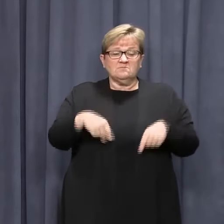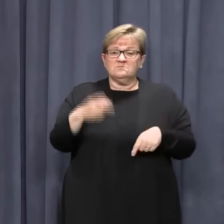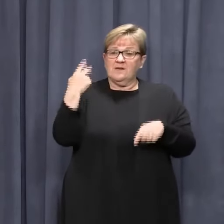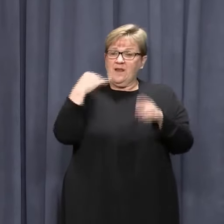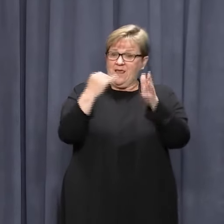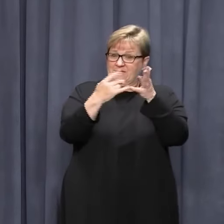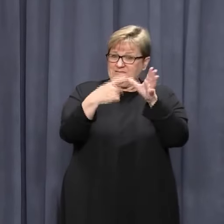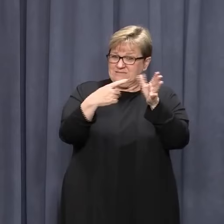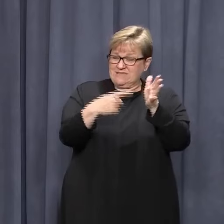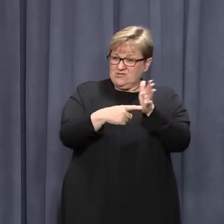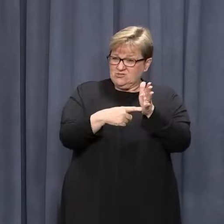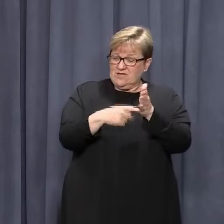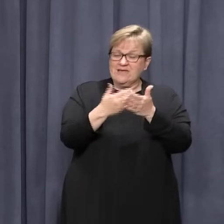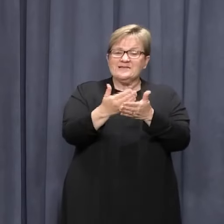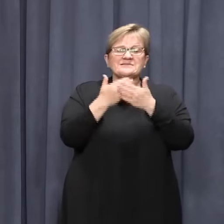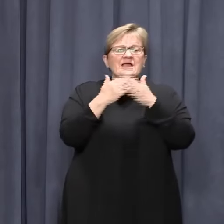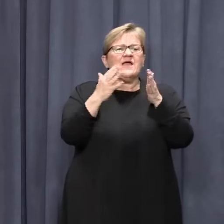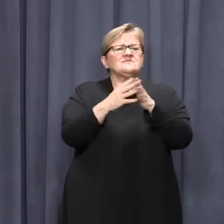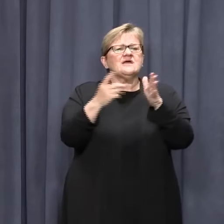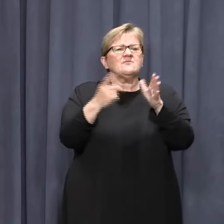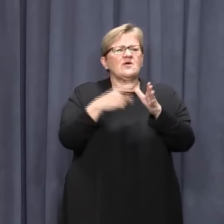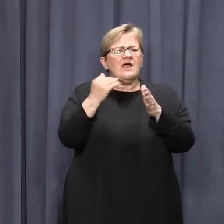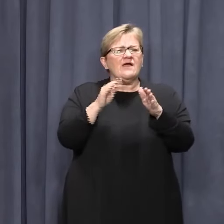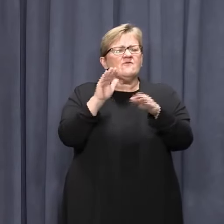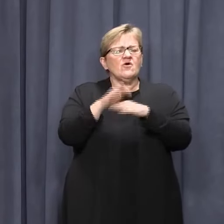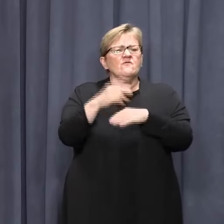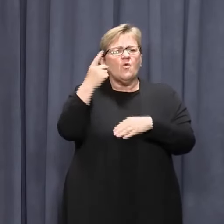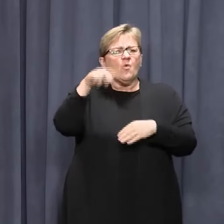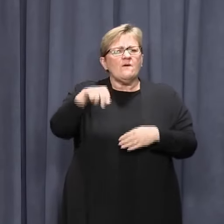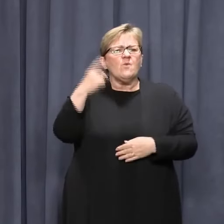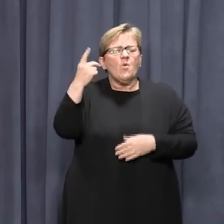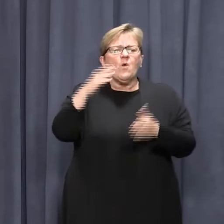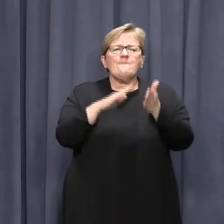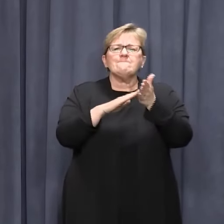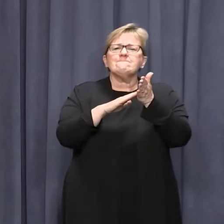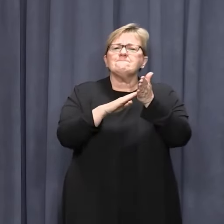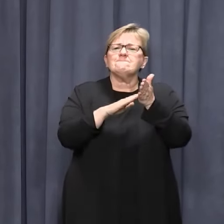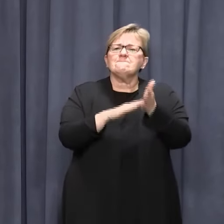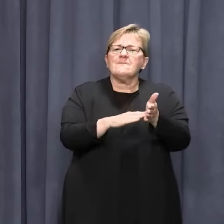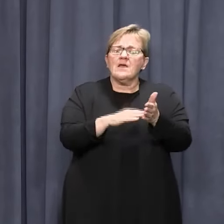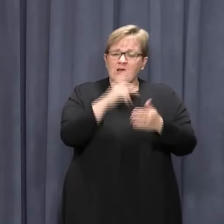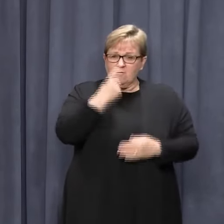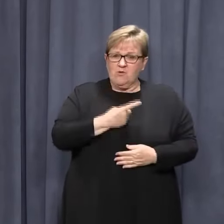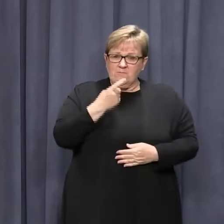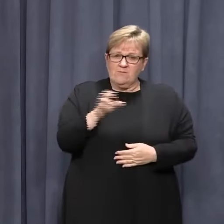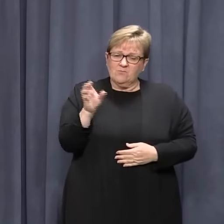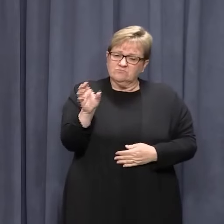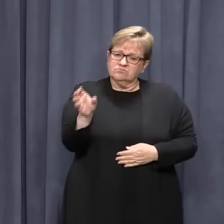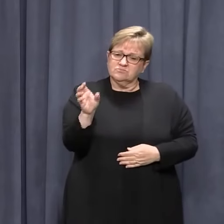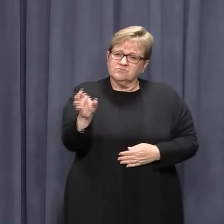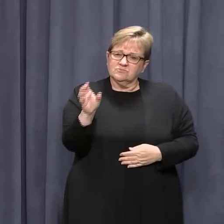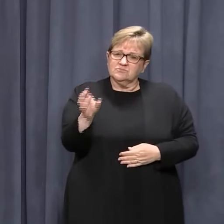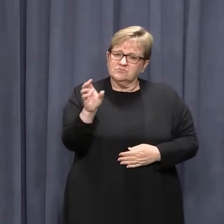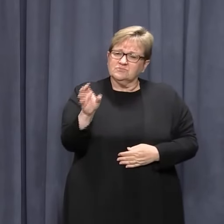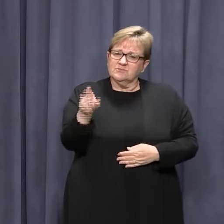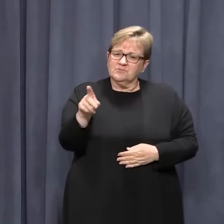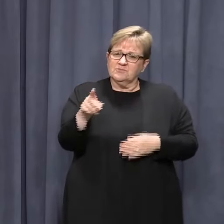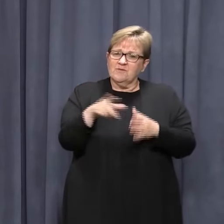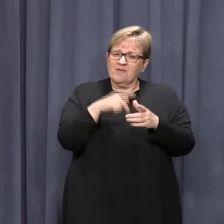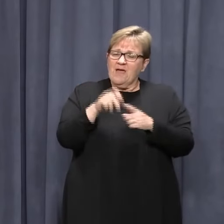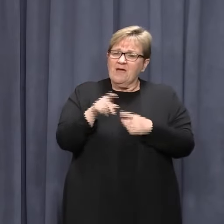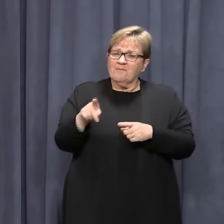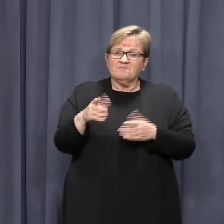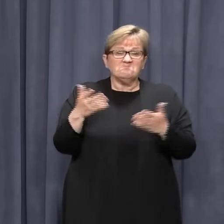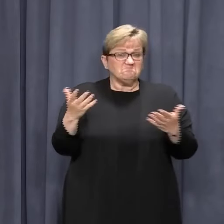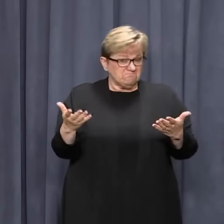Saturday, SafeWA has recorded more than 1.1 million individual scan ins. It is safe to